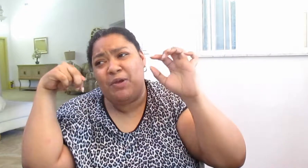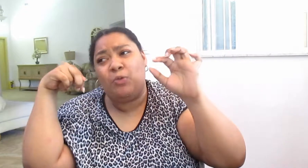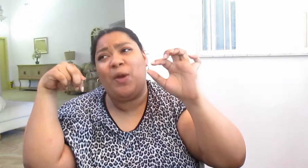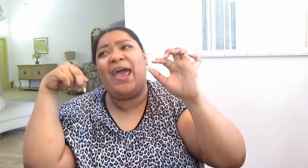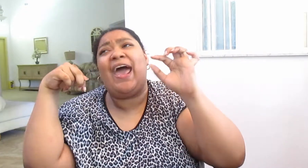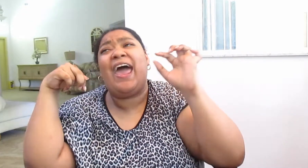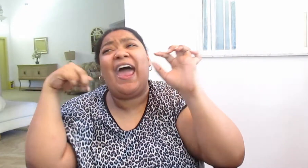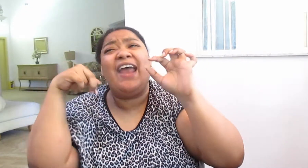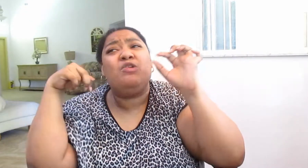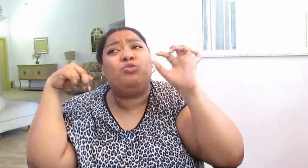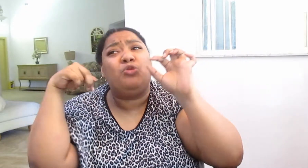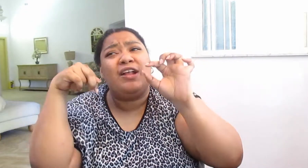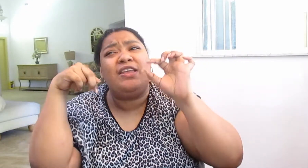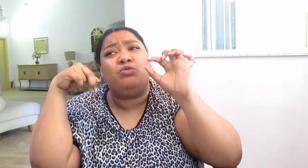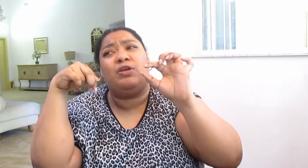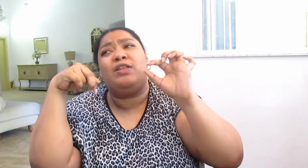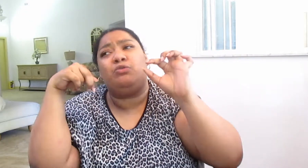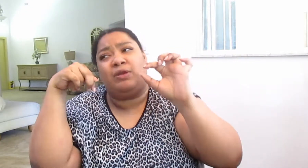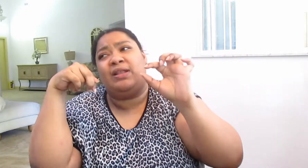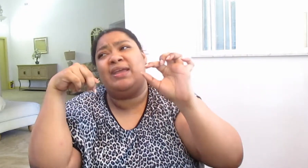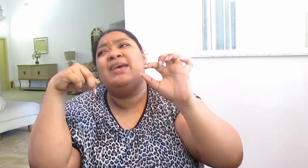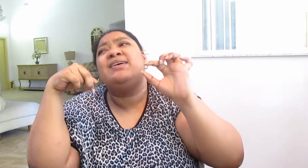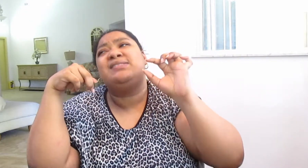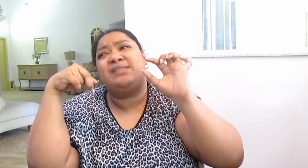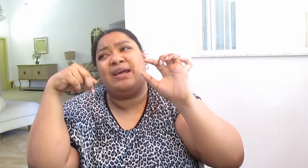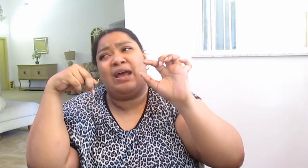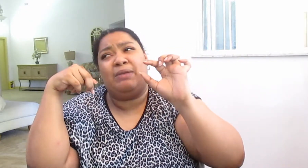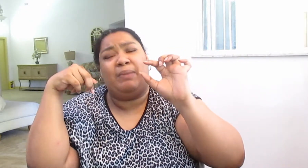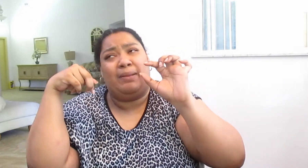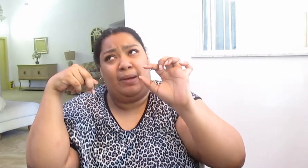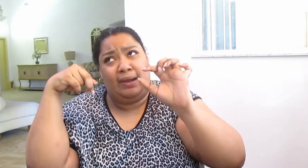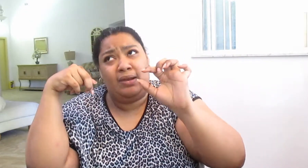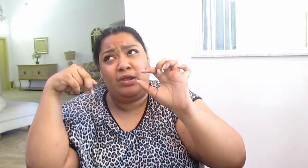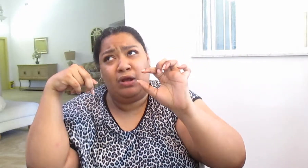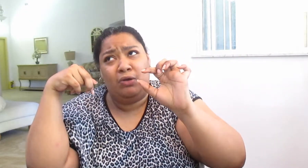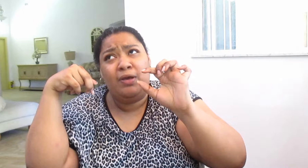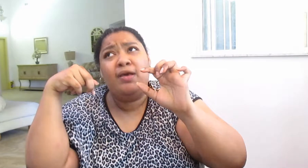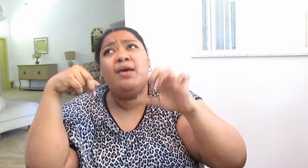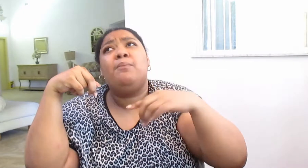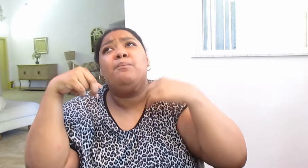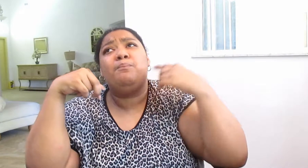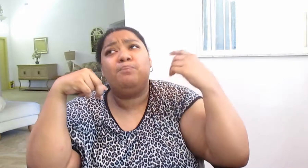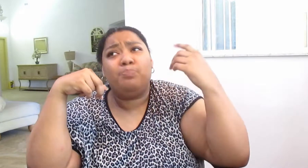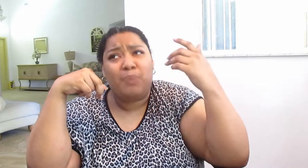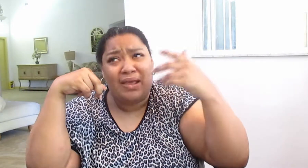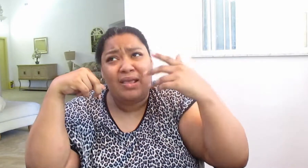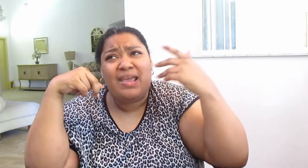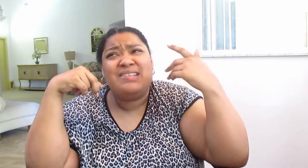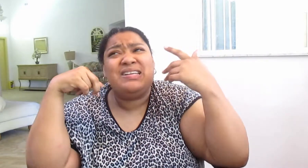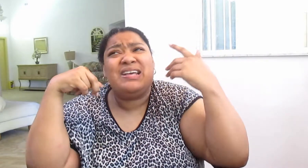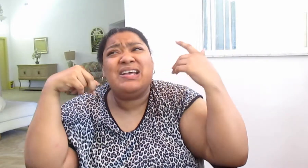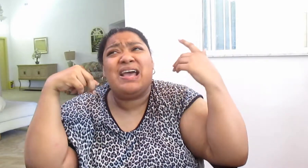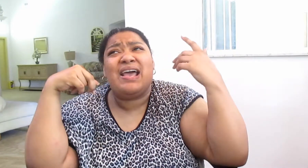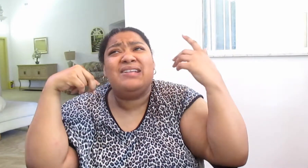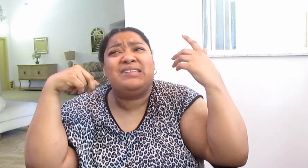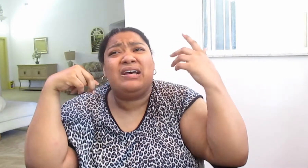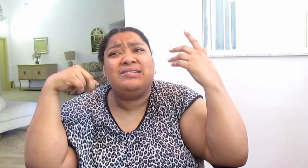way. And it really, really, really stuck out in my mind, you know? But it's, it's a,